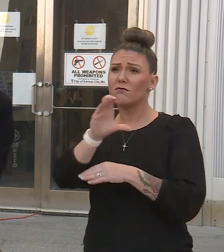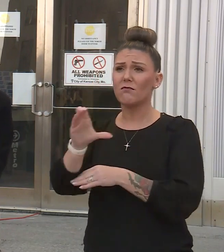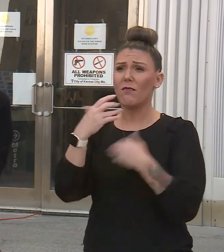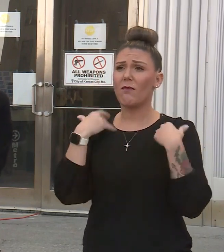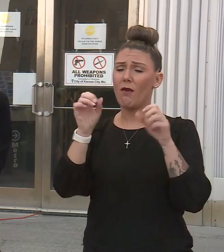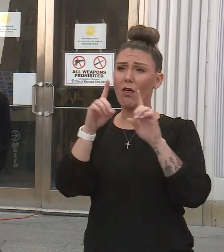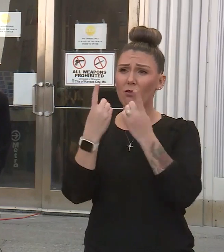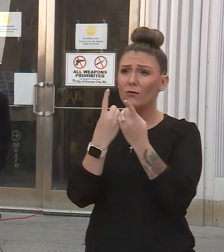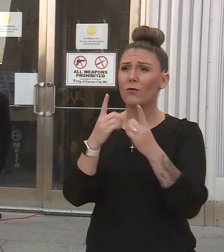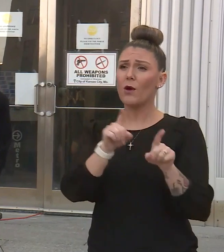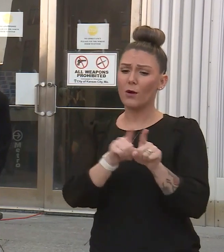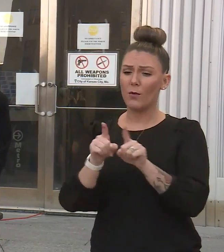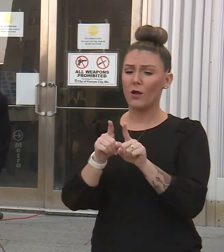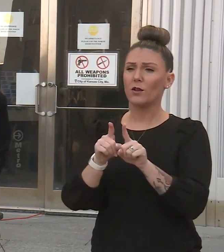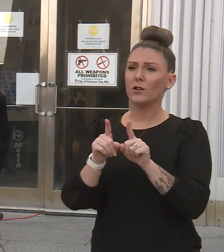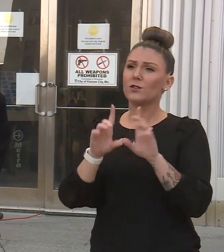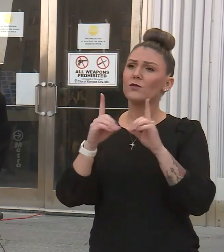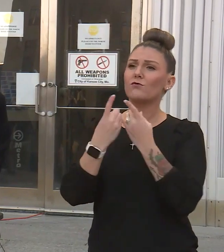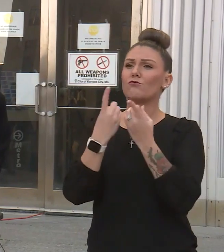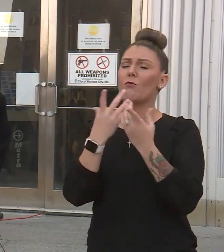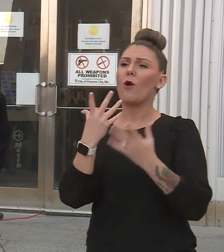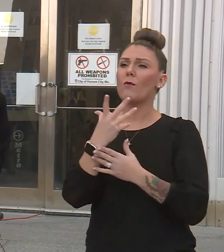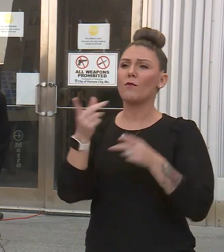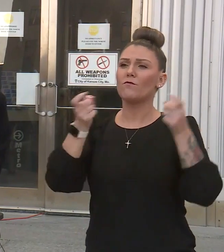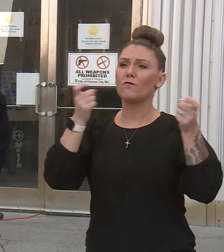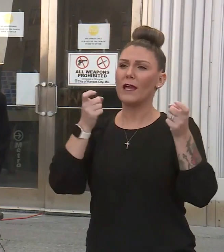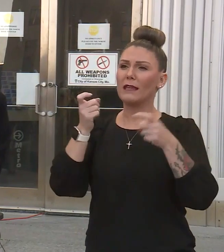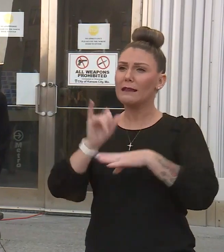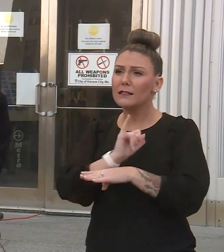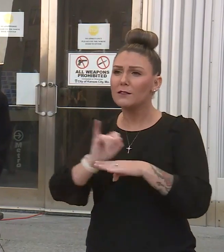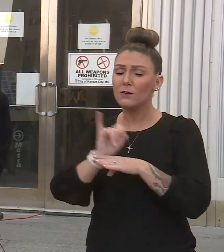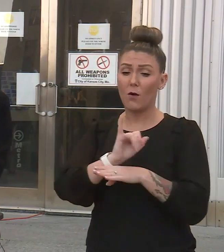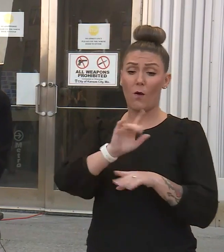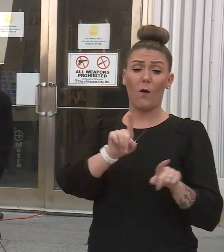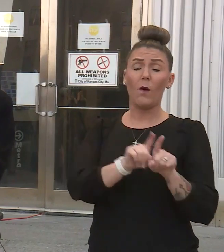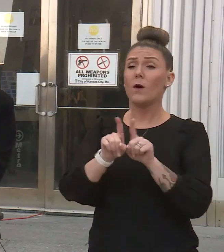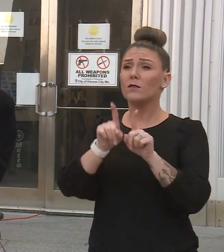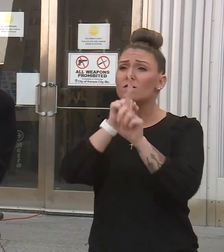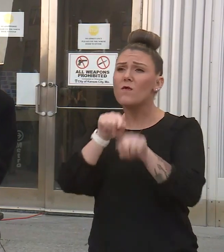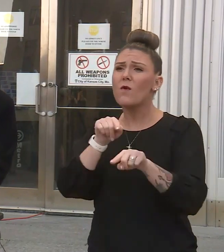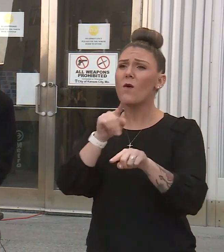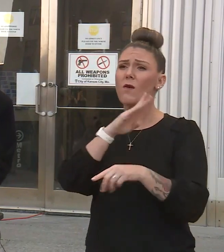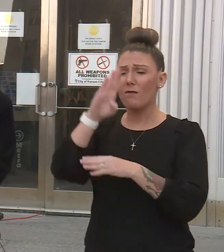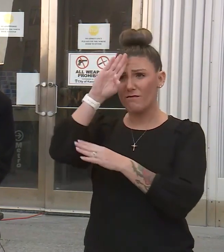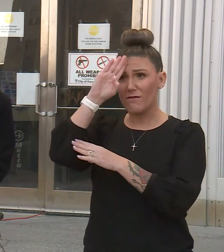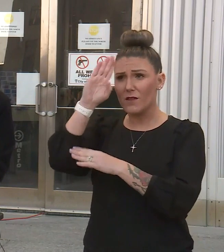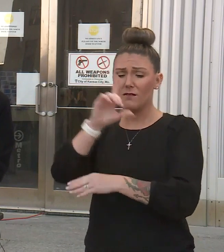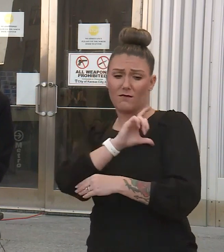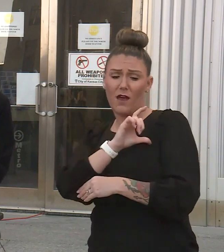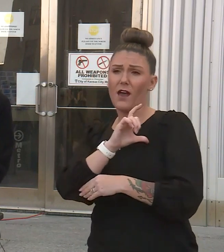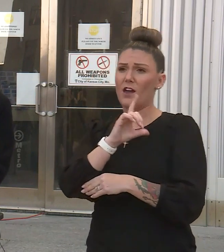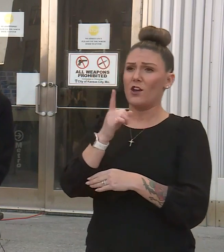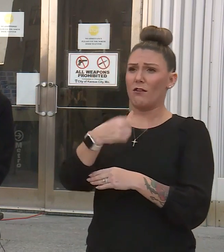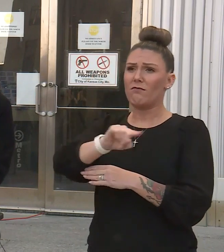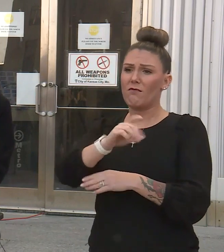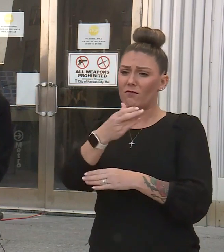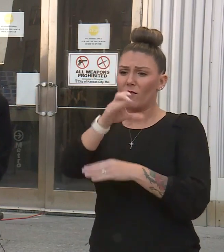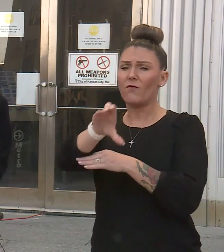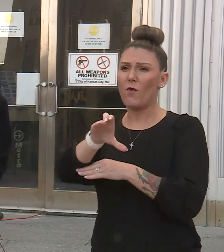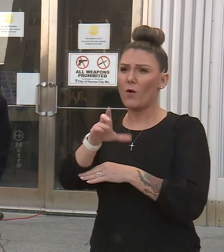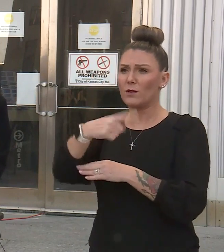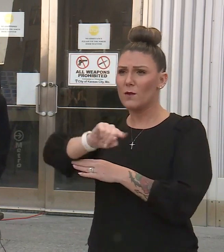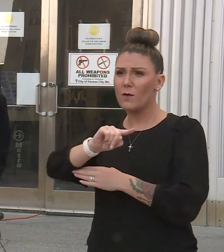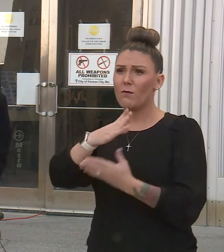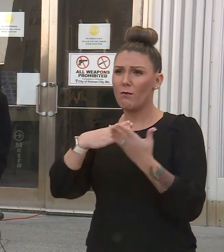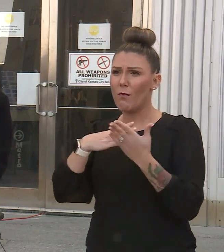health department as well as the department of regulated industries. This order also gives the police department of fire departments ability to enforce relevant parts of